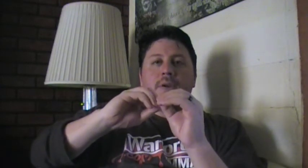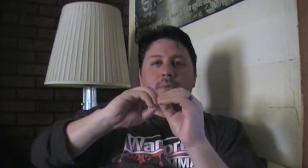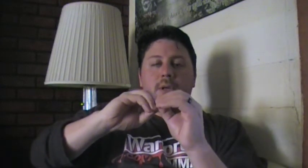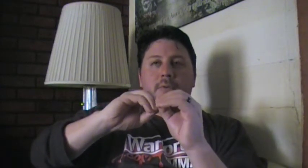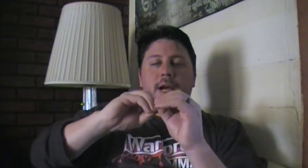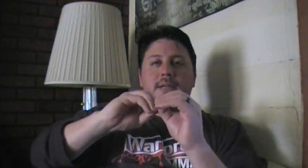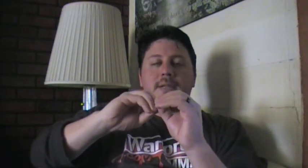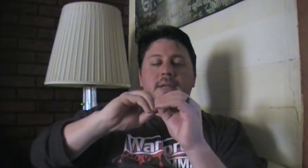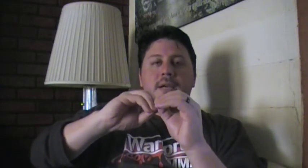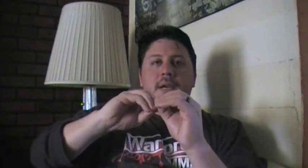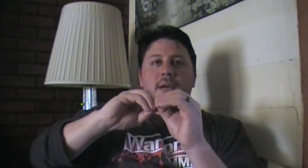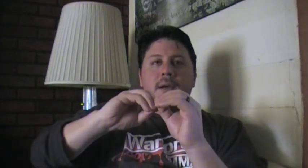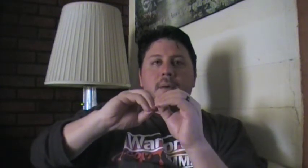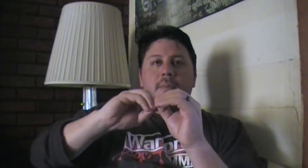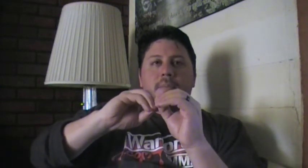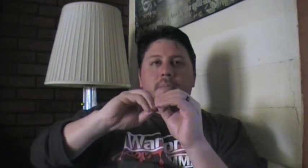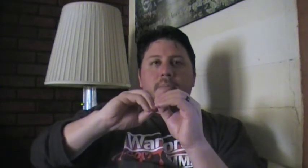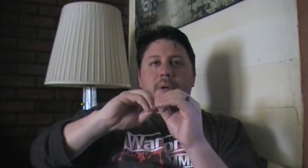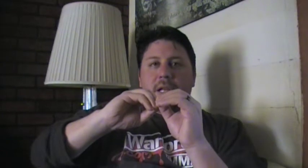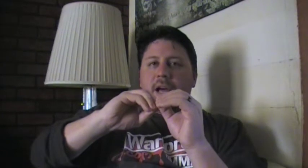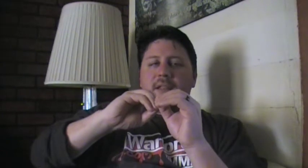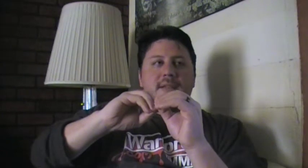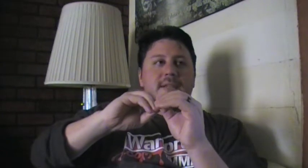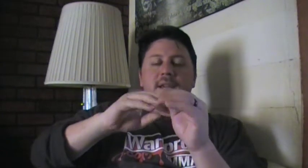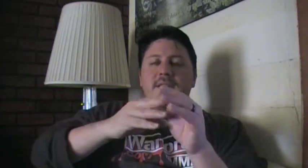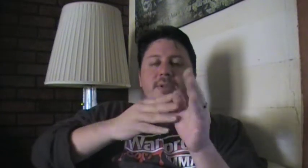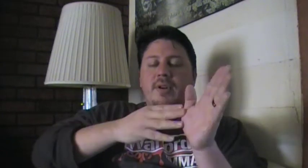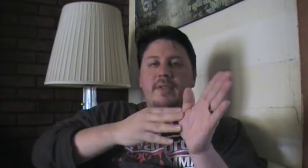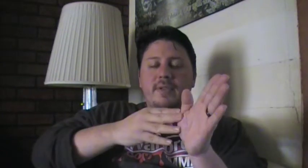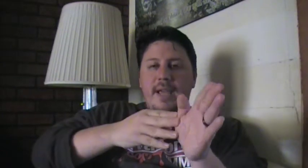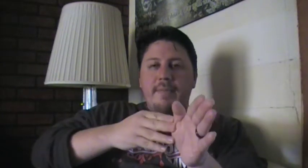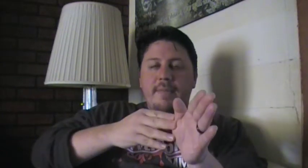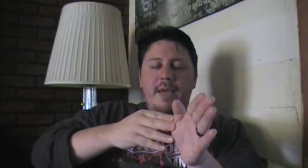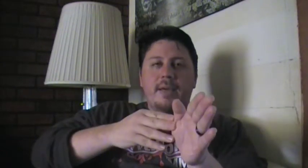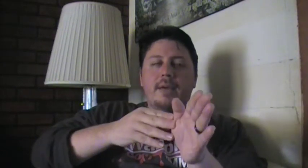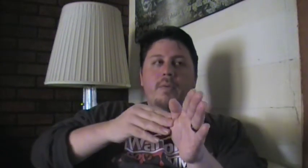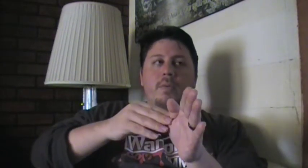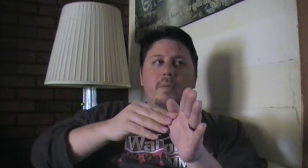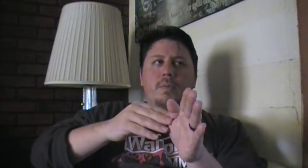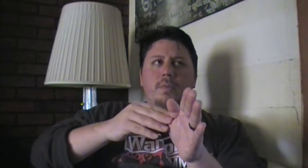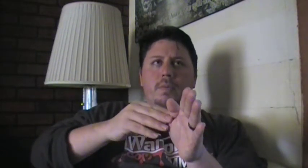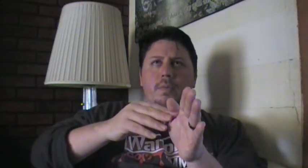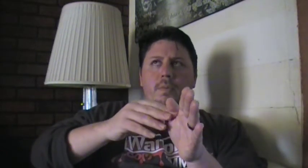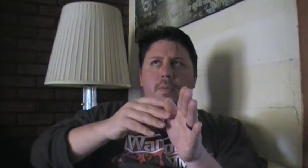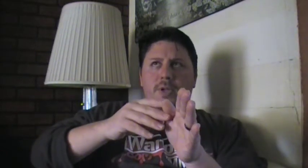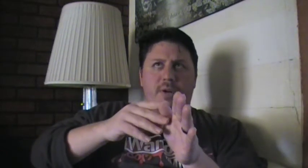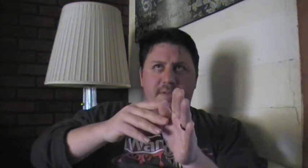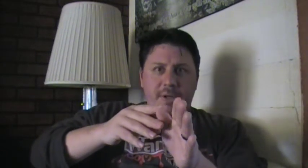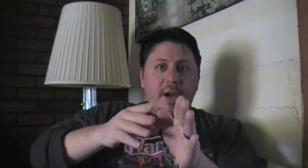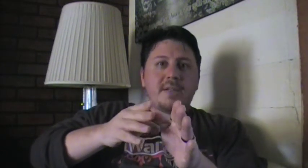and really practiced. But a lot of these guys can't seem to transfer to MMA, which drives me crazy.